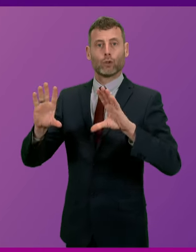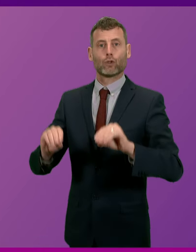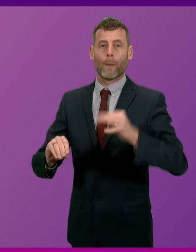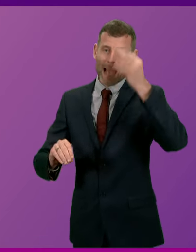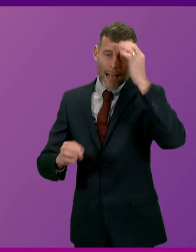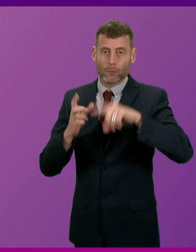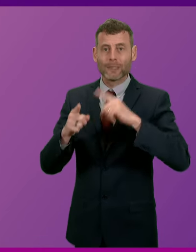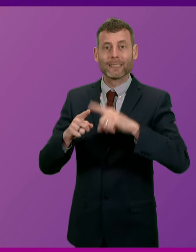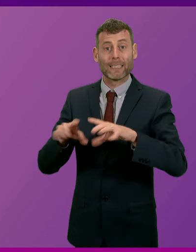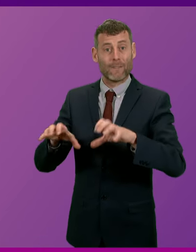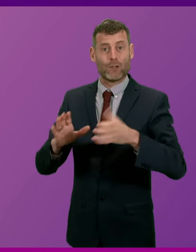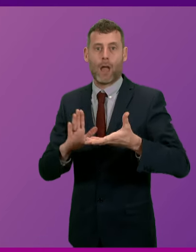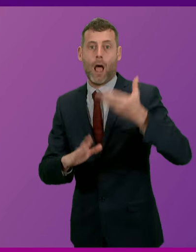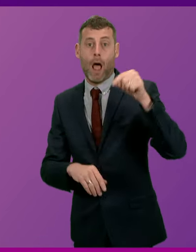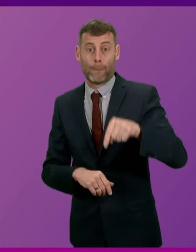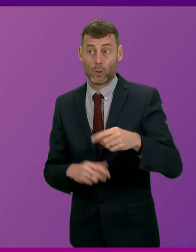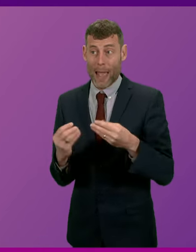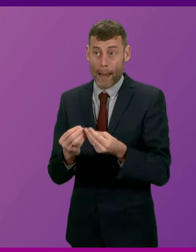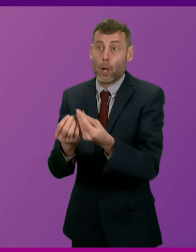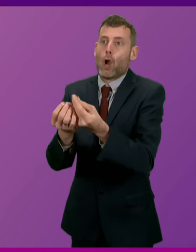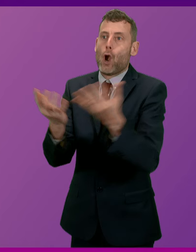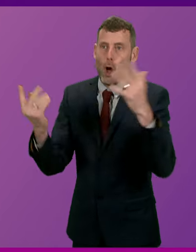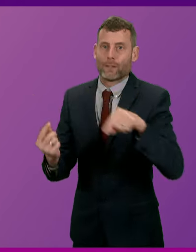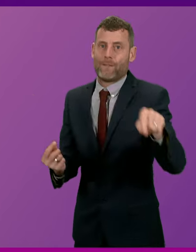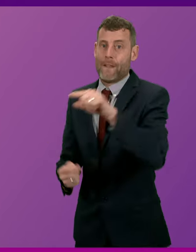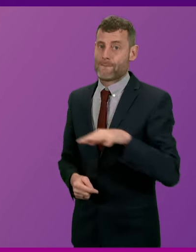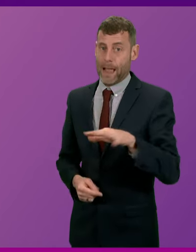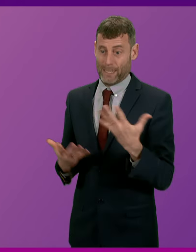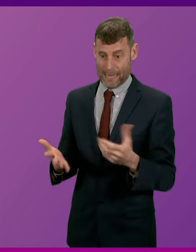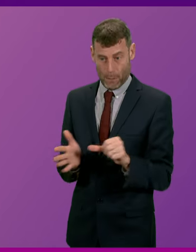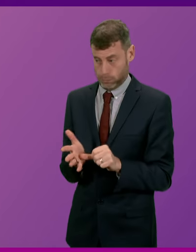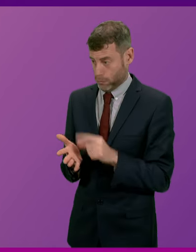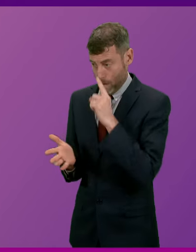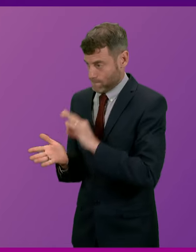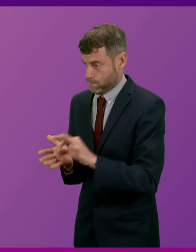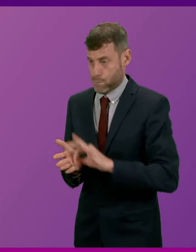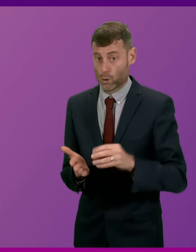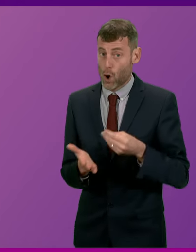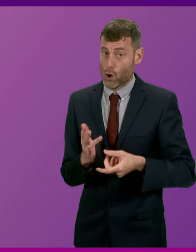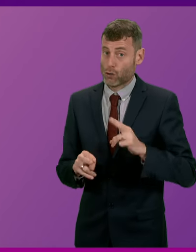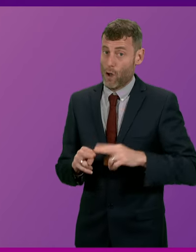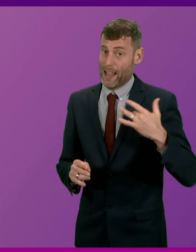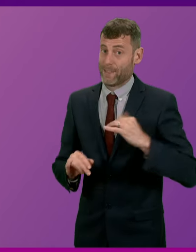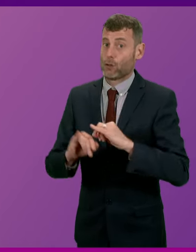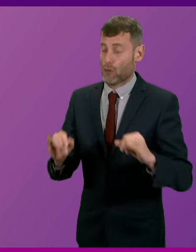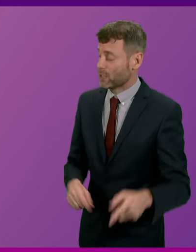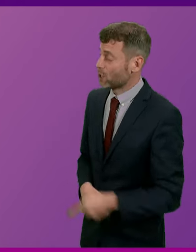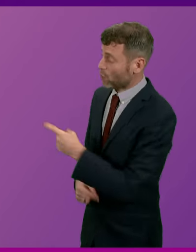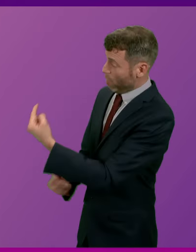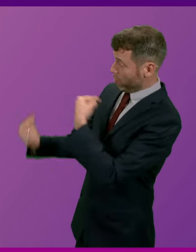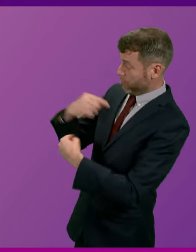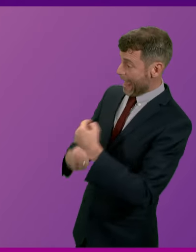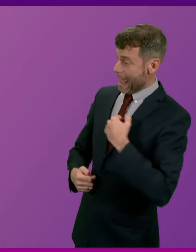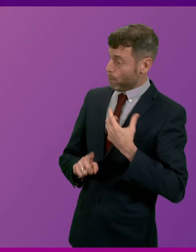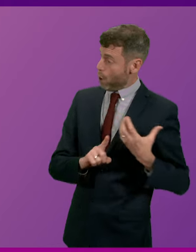of a cost of living crisis. I'll leave it to Douglas Ross to play the political games that he wants to play. And if he wants to put our record and